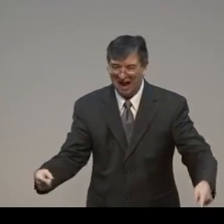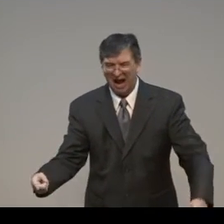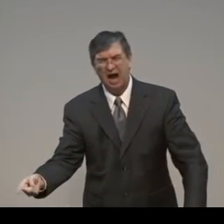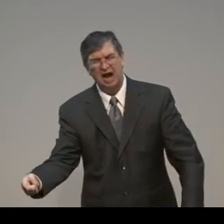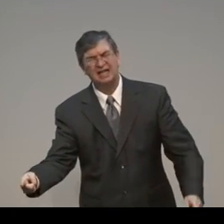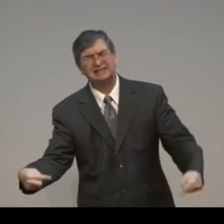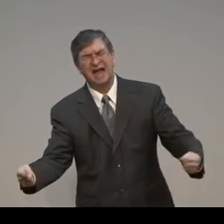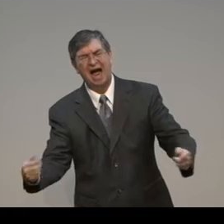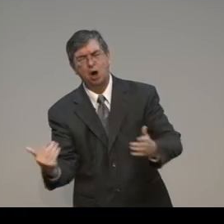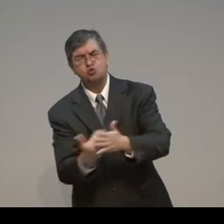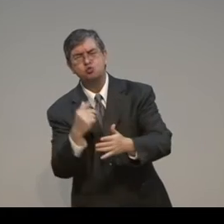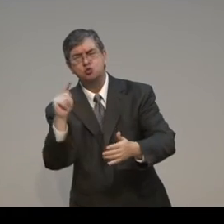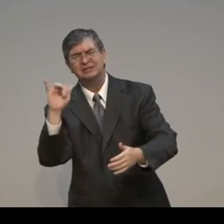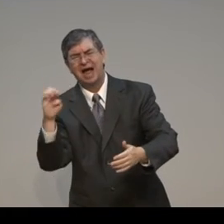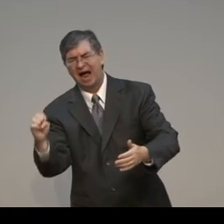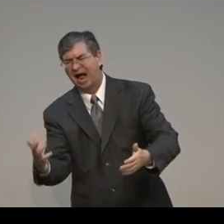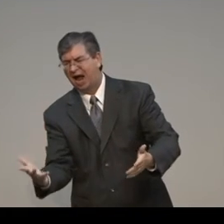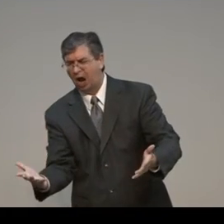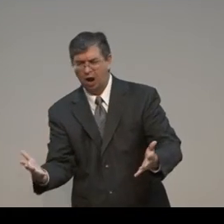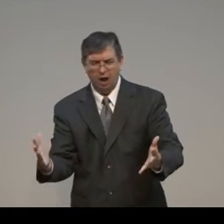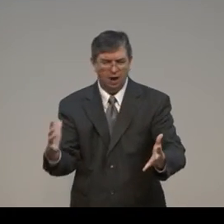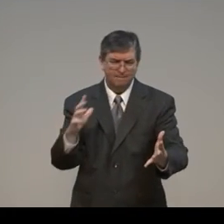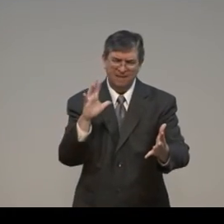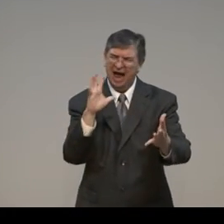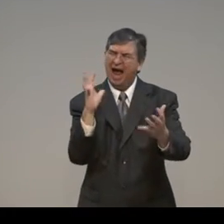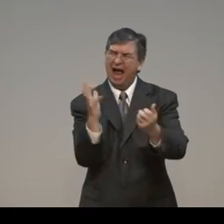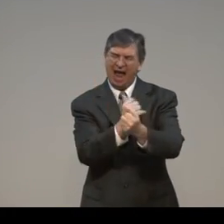stop. I suppose it has an engine but not tires. That's